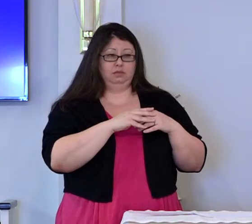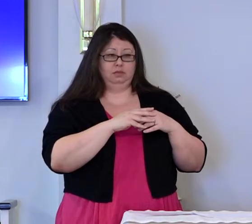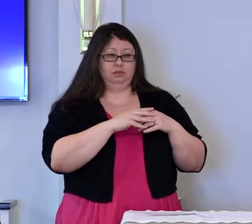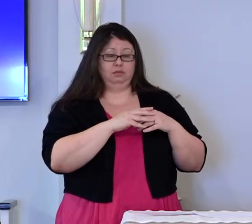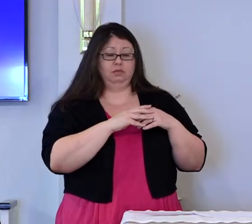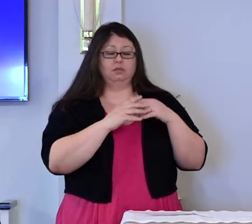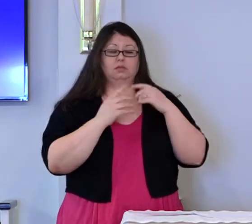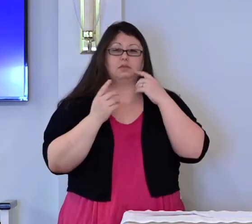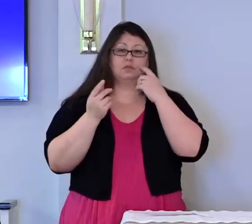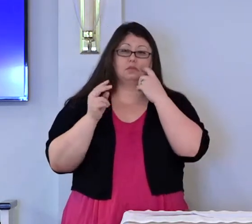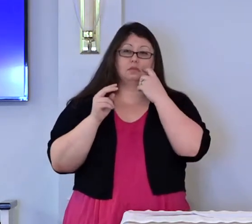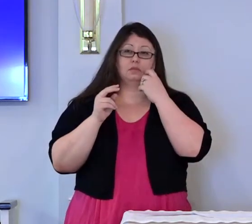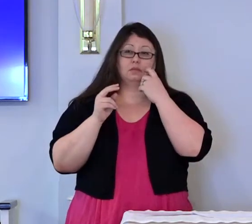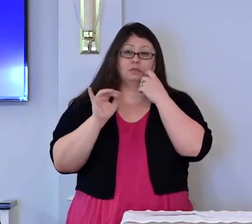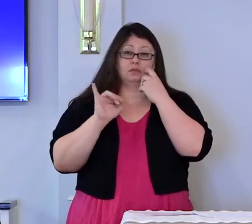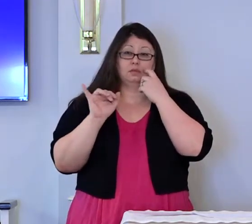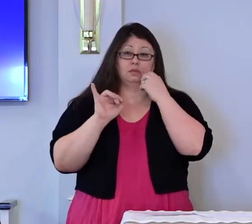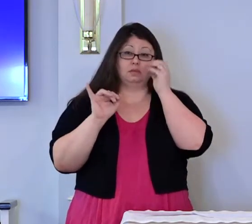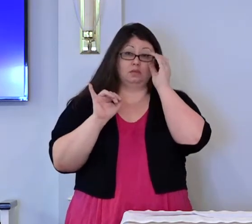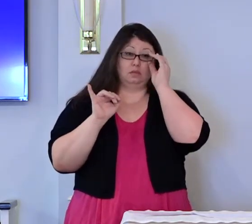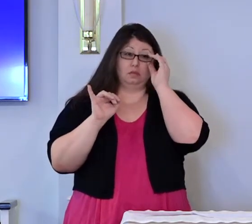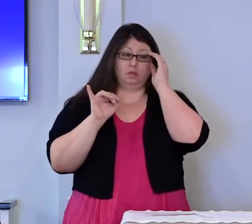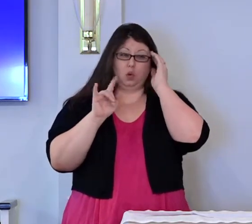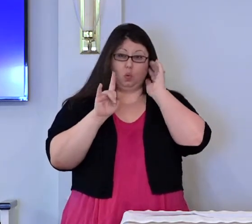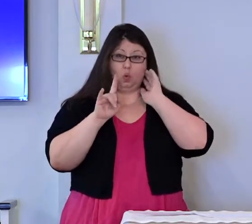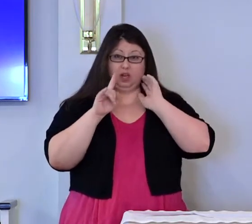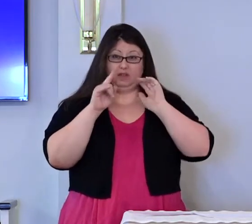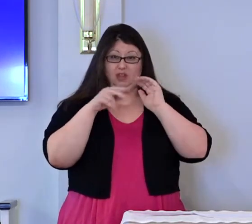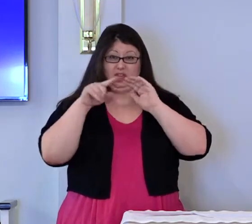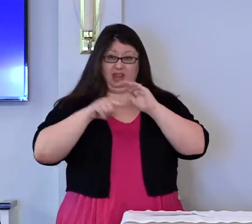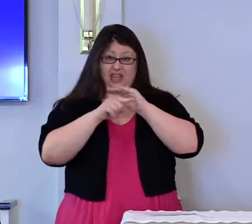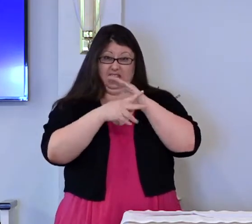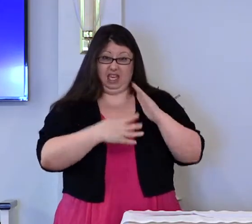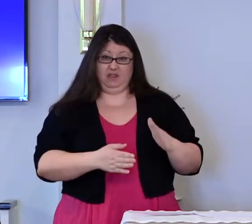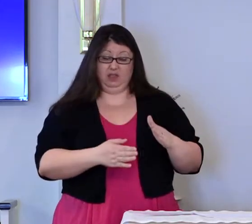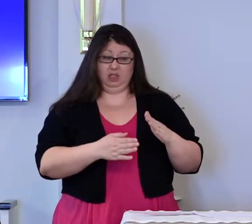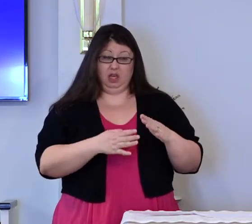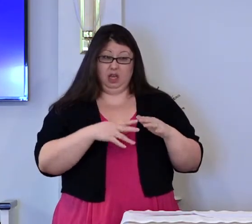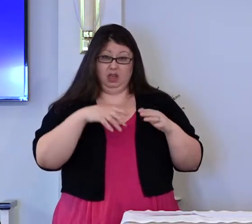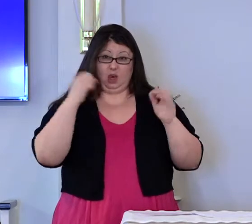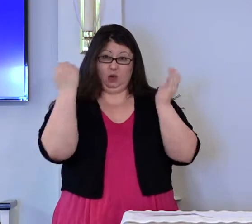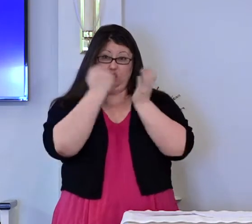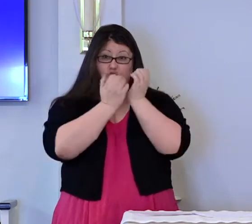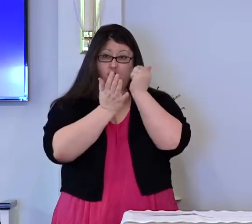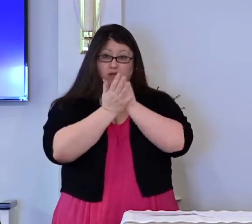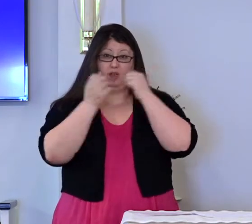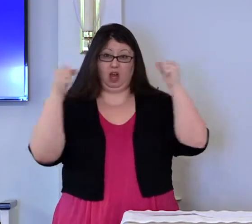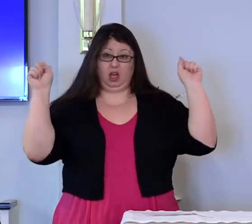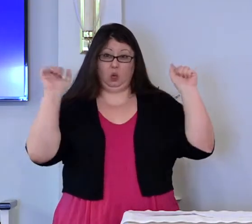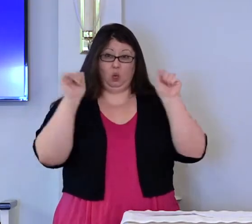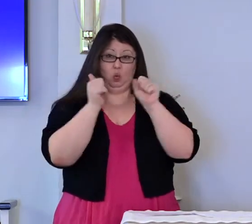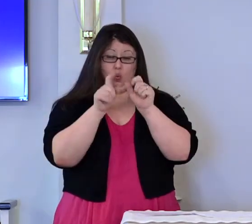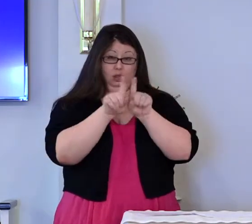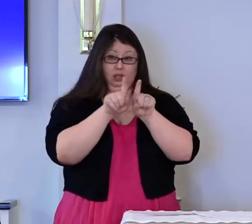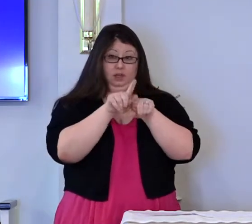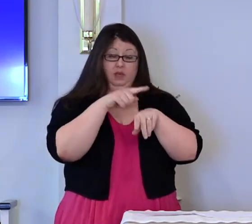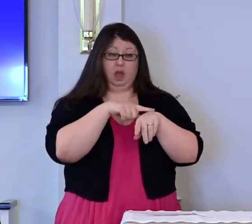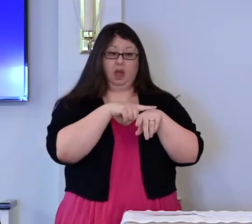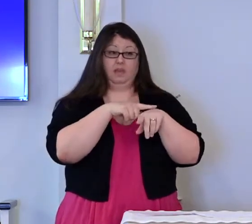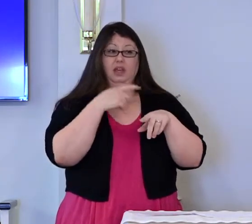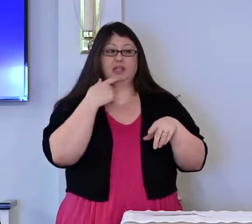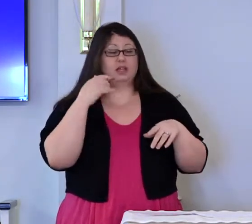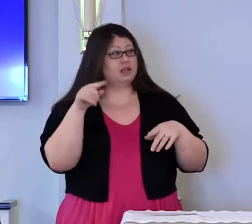So too, one of the thieves crucified with him says, if you are the son of God,